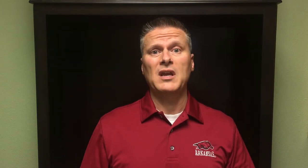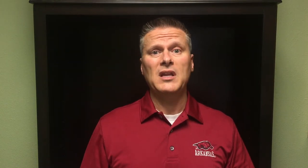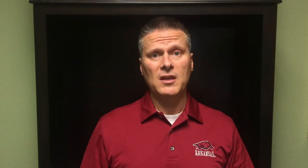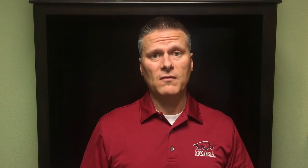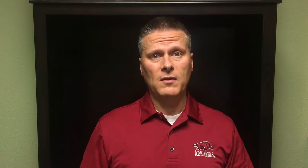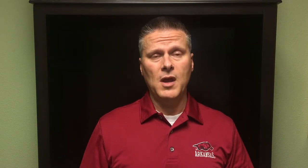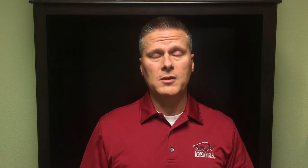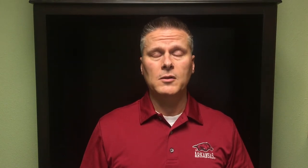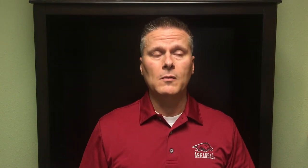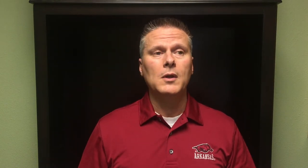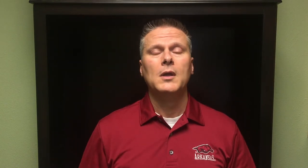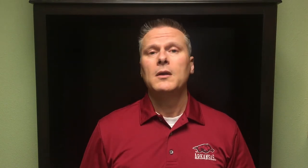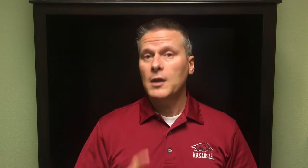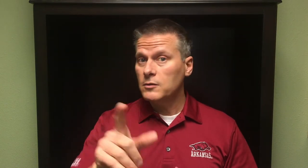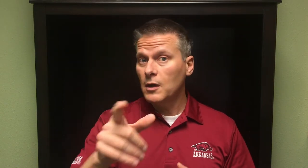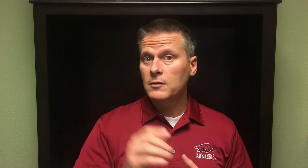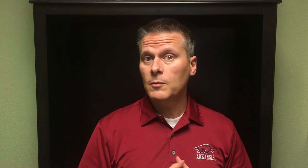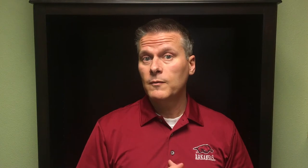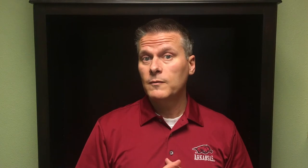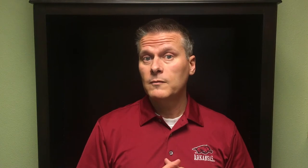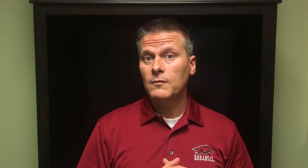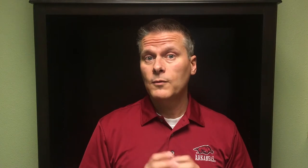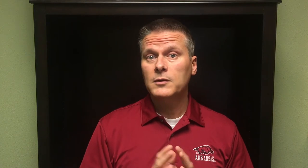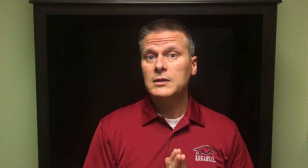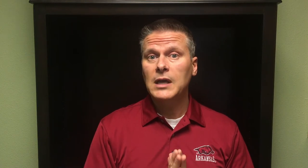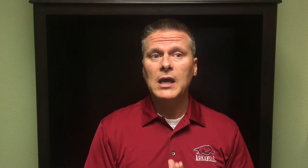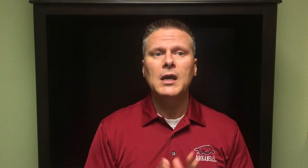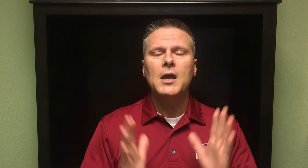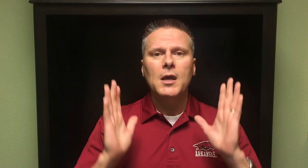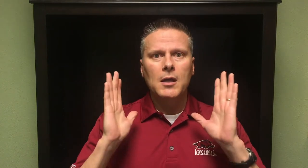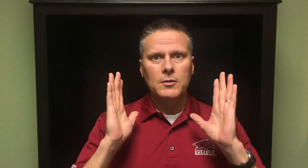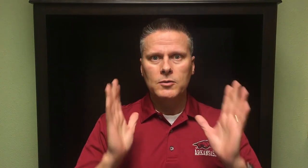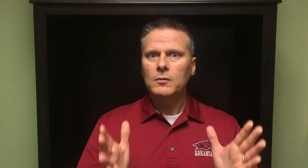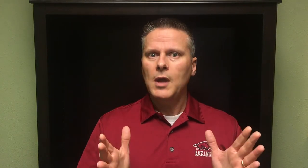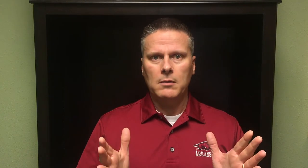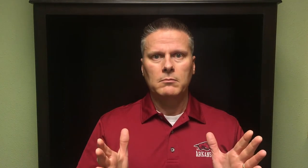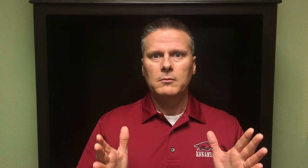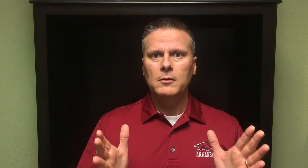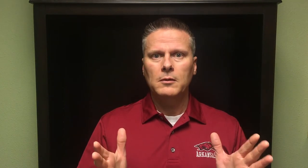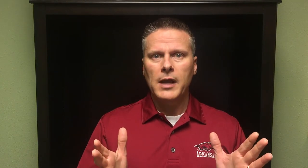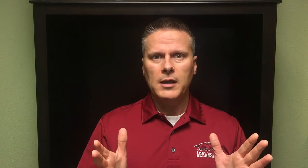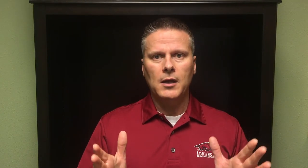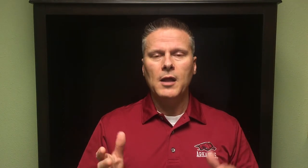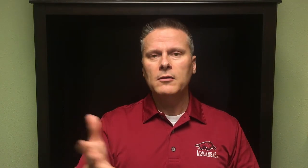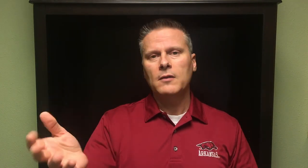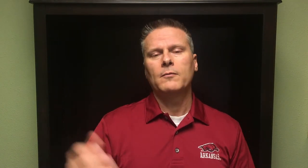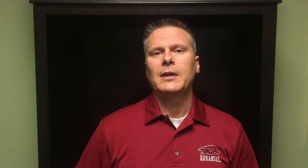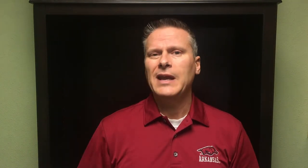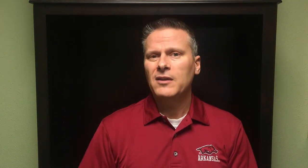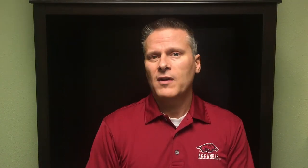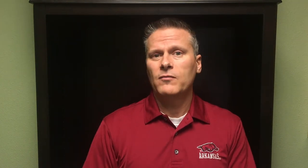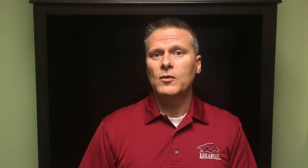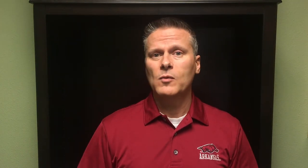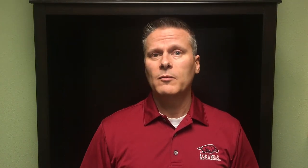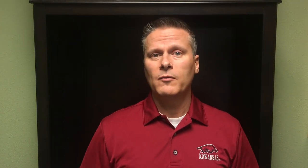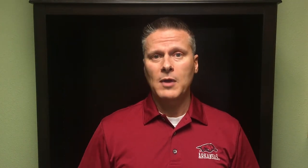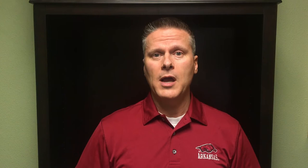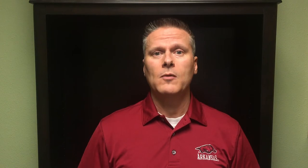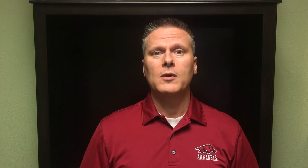anything for that. So that's your health tip for today. Do that. You'll like it. I learned from an 85 year old woman from Iowa